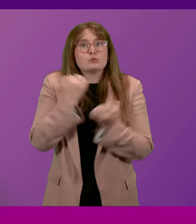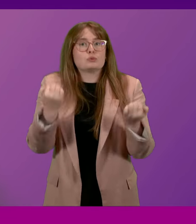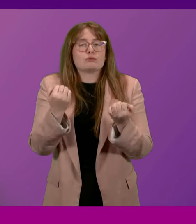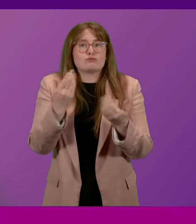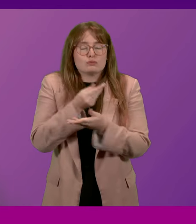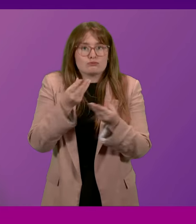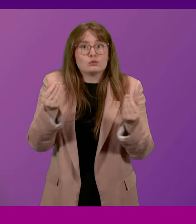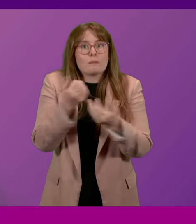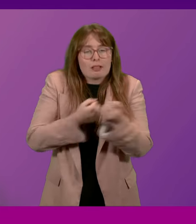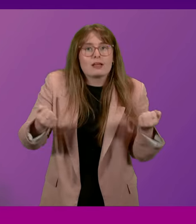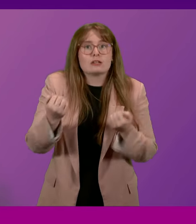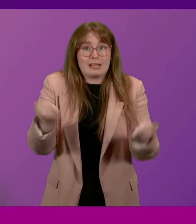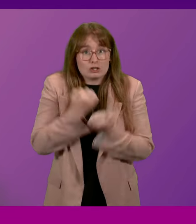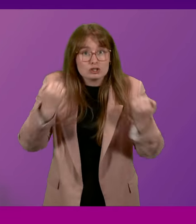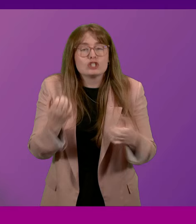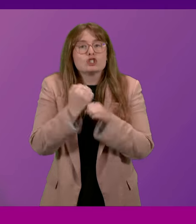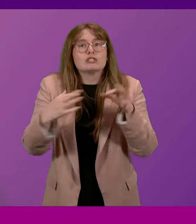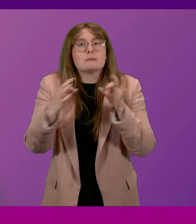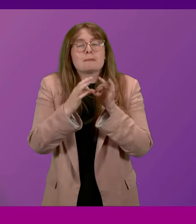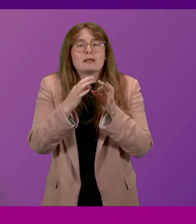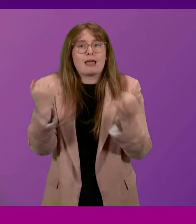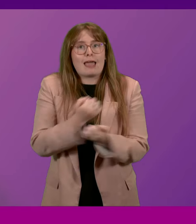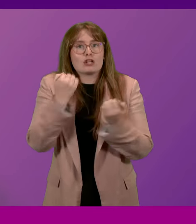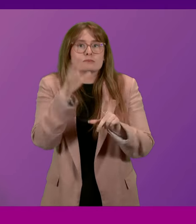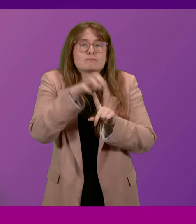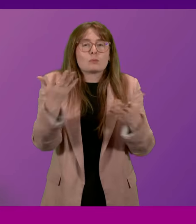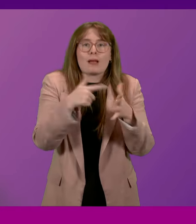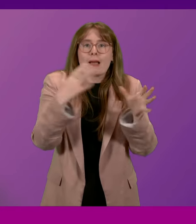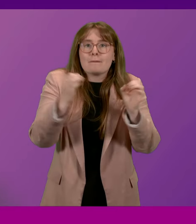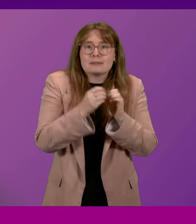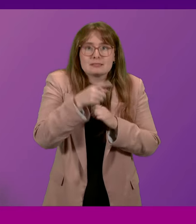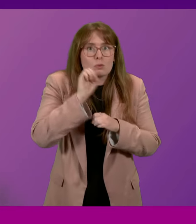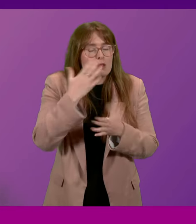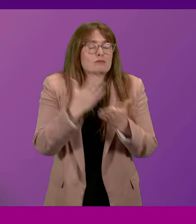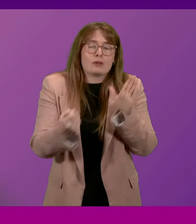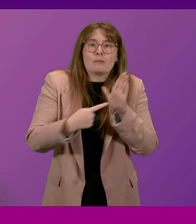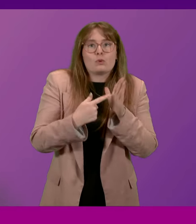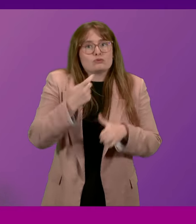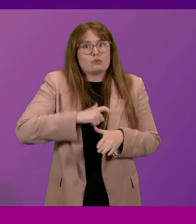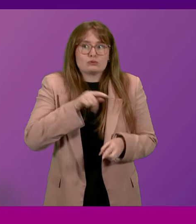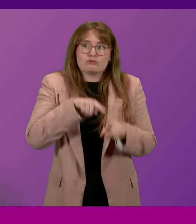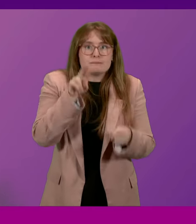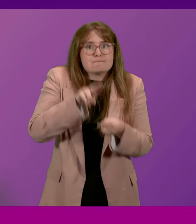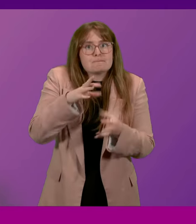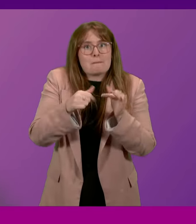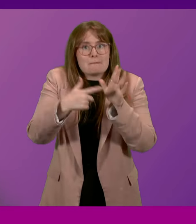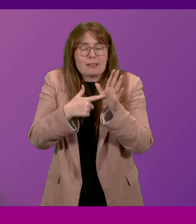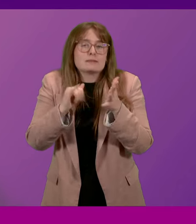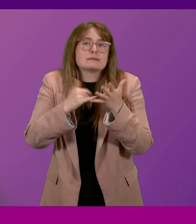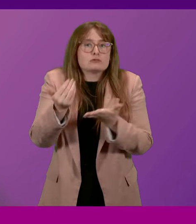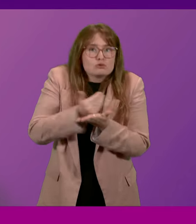working together and GB Energy headquartered in Aberdeen will play a crucial role in bringing down bills and delivering energy security.